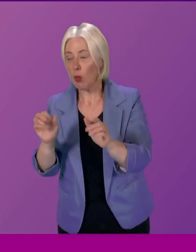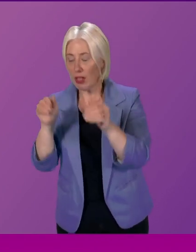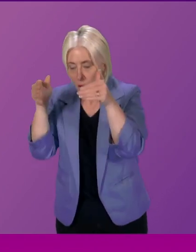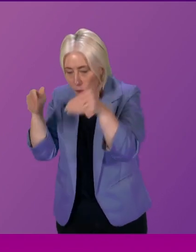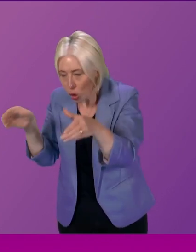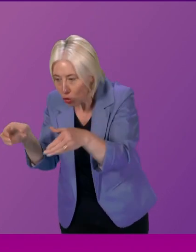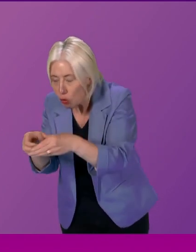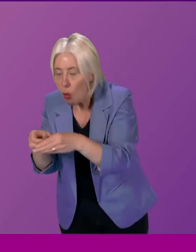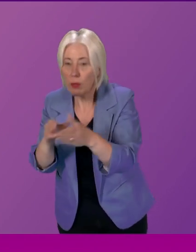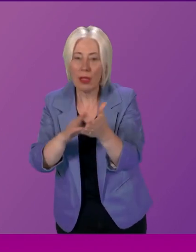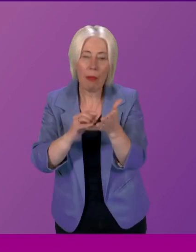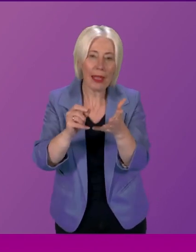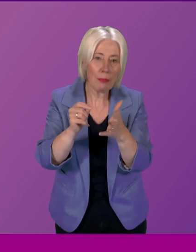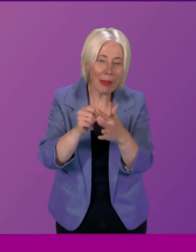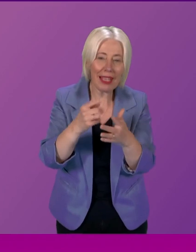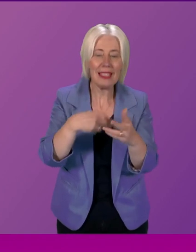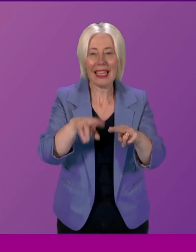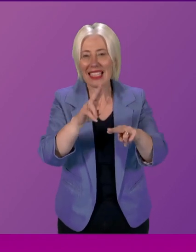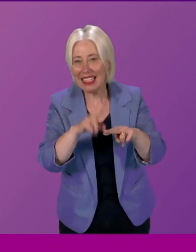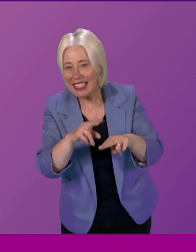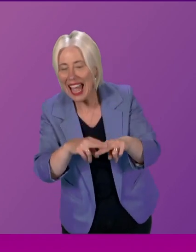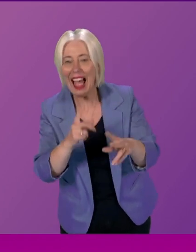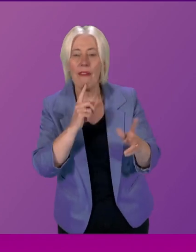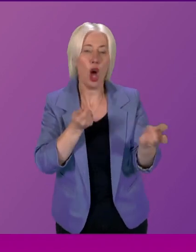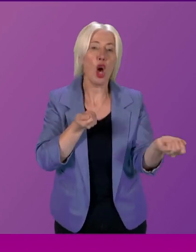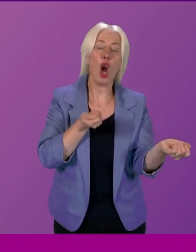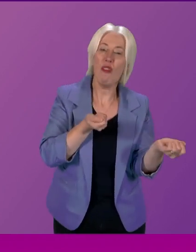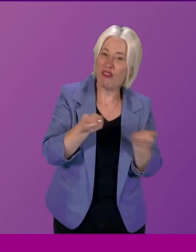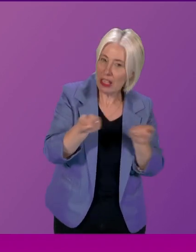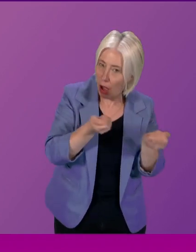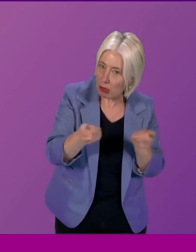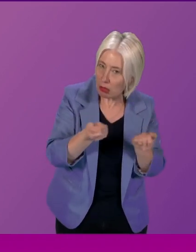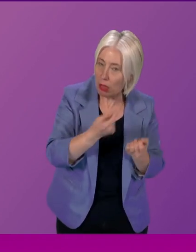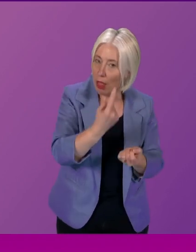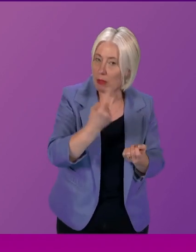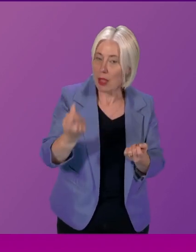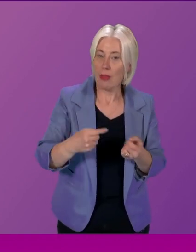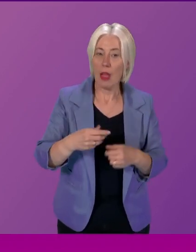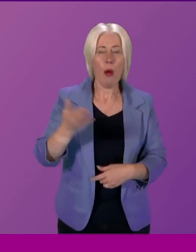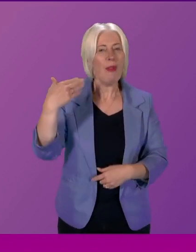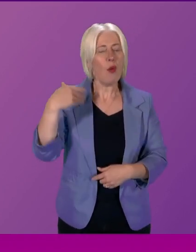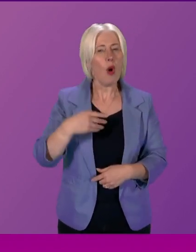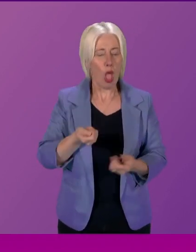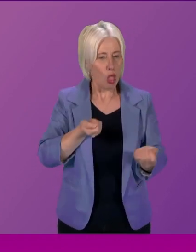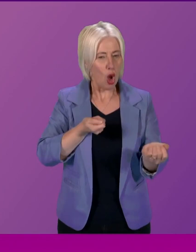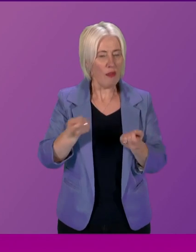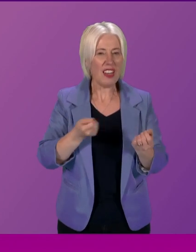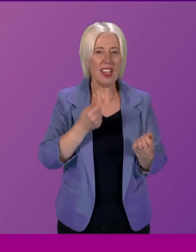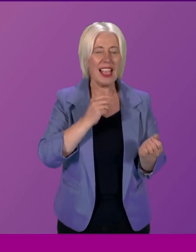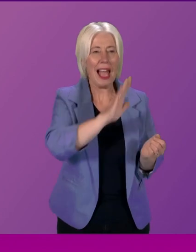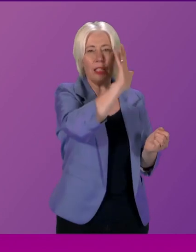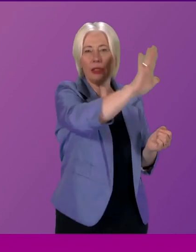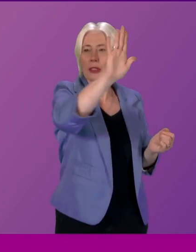from MSPs and their staff, from conveners. I remember famously the conveners were able to go round the wall deciding which of the